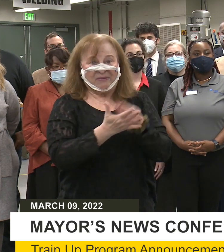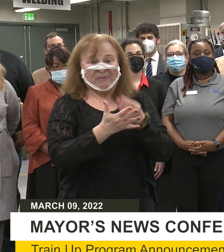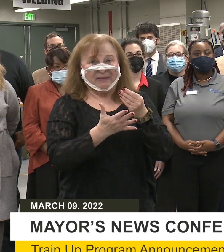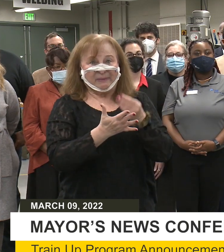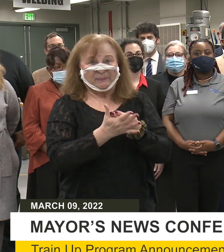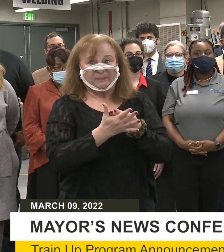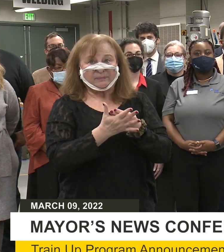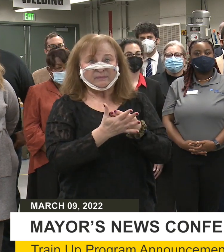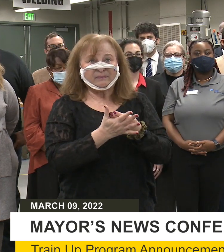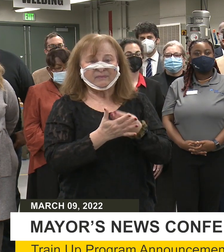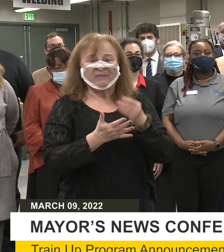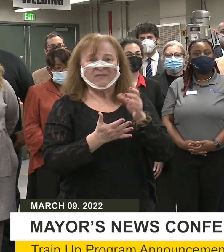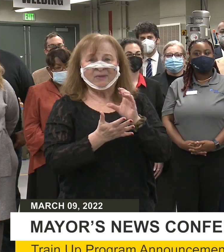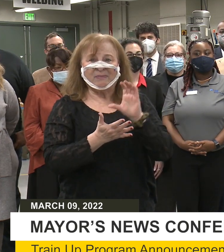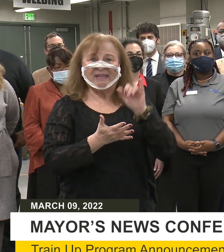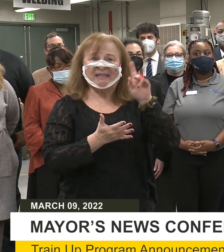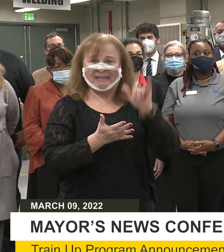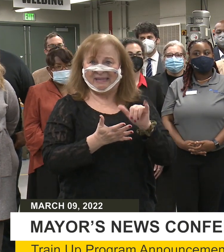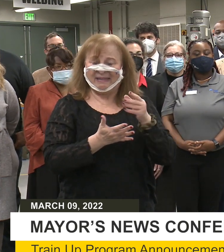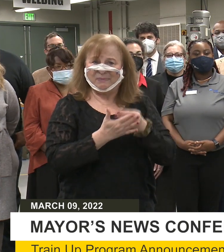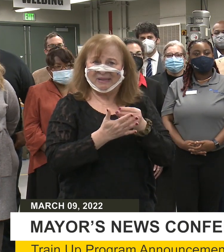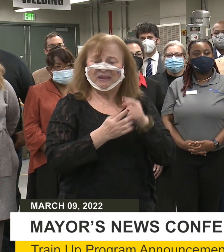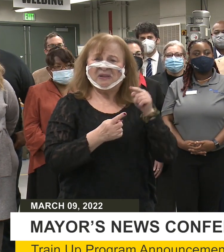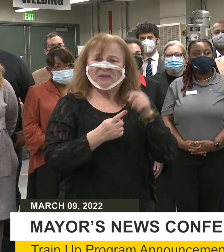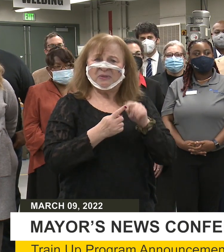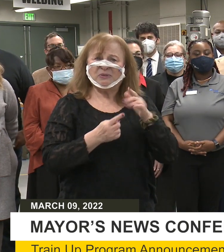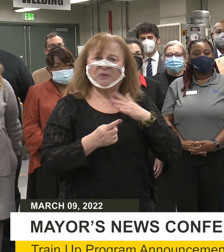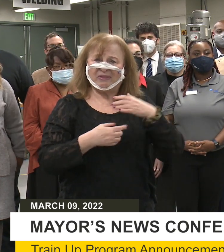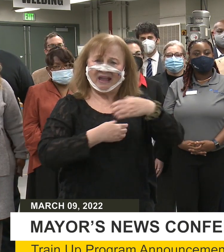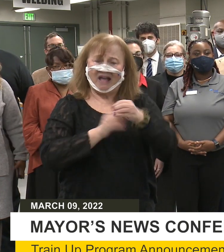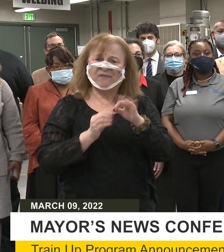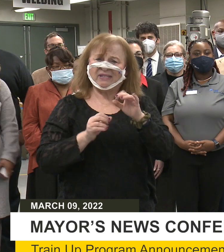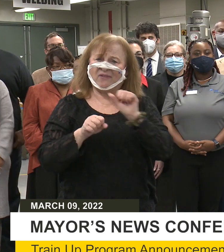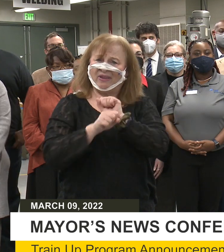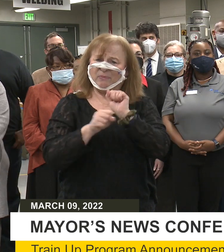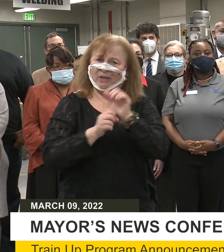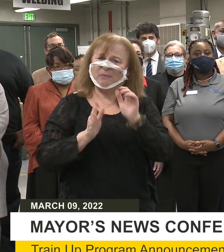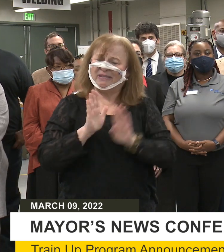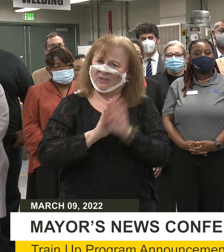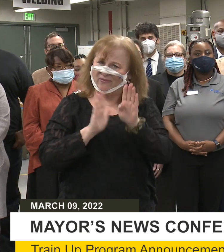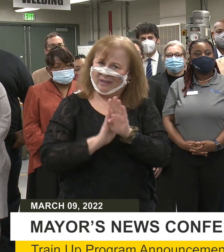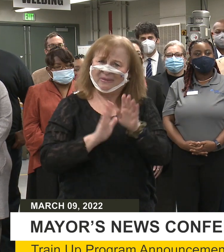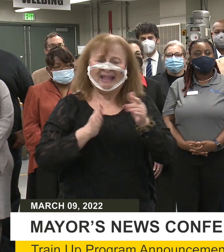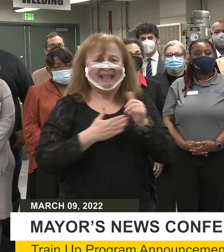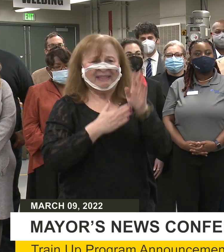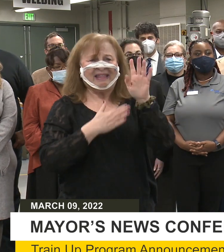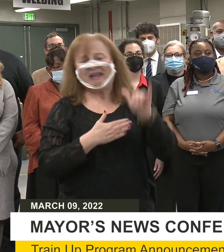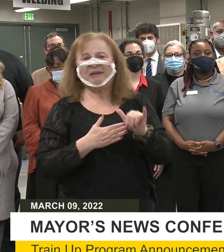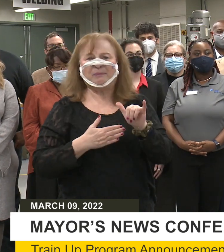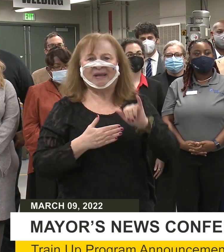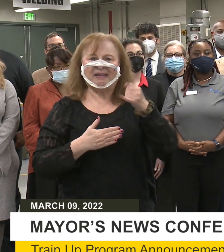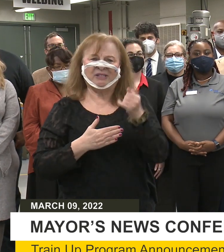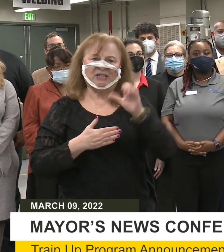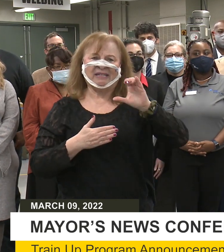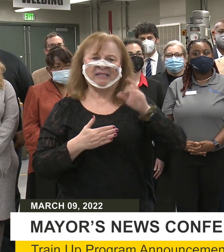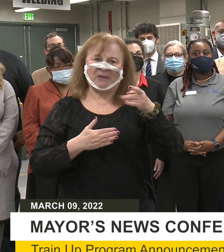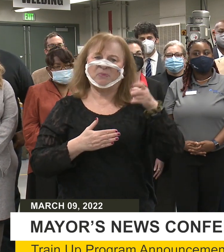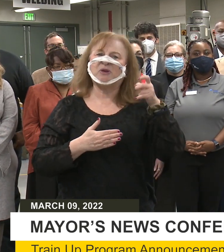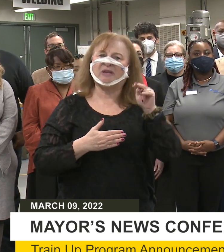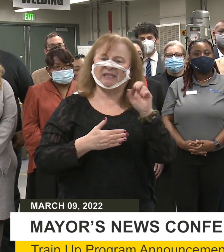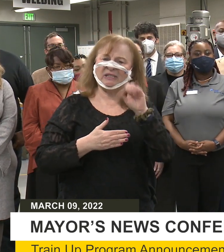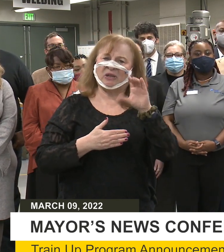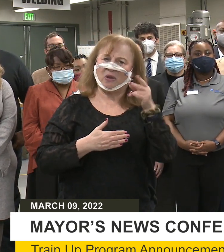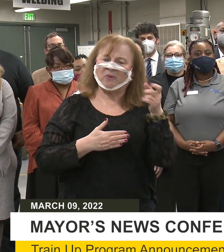of the city's ARPA funding to my Office of Employment and Development, led by our fabulous leader in Jason Perkins Cohen, to